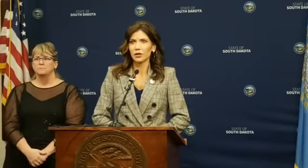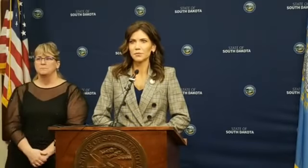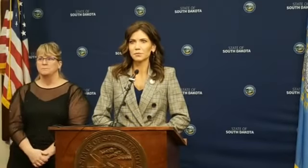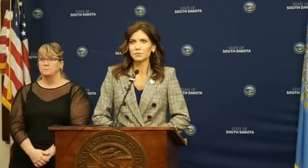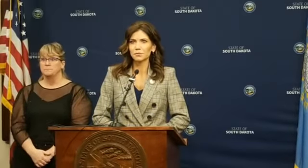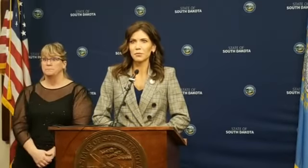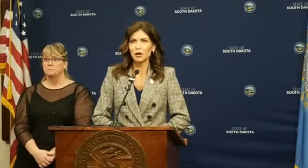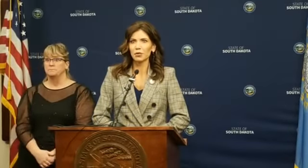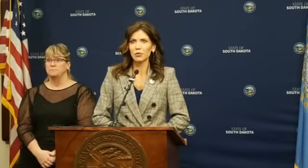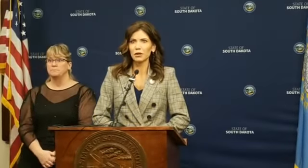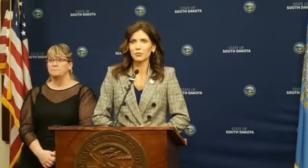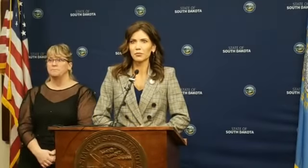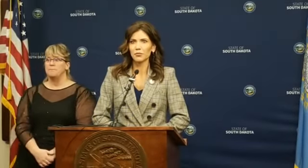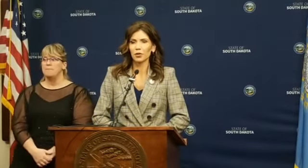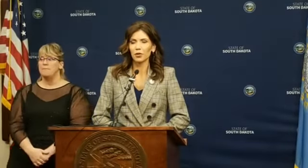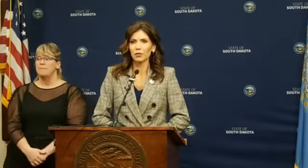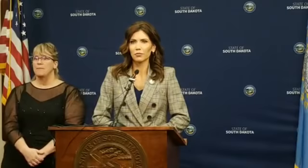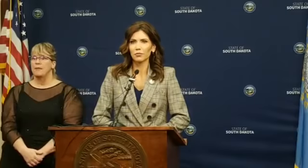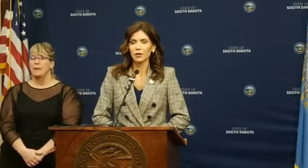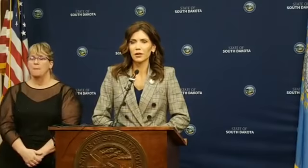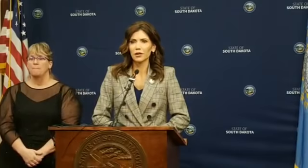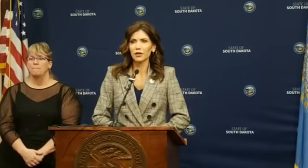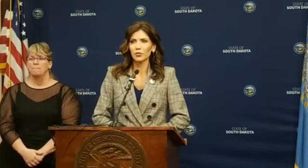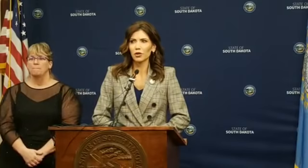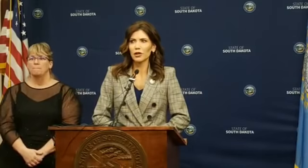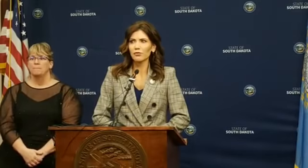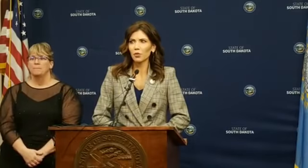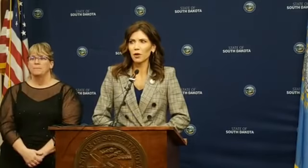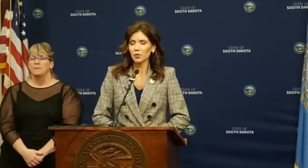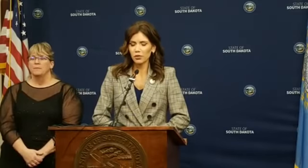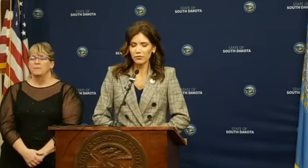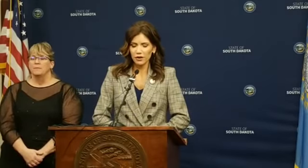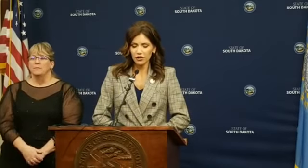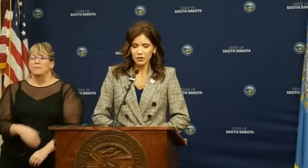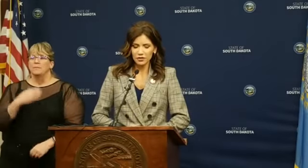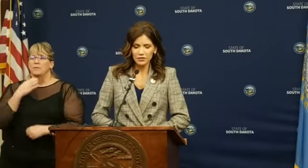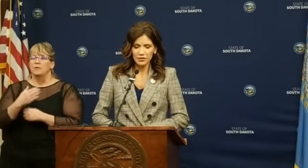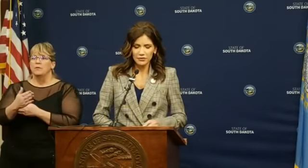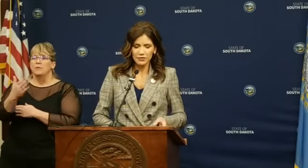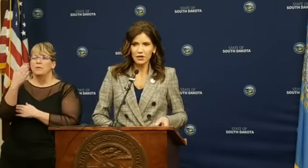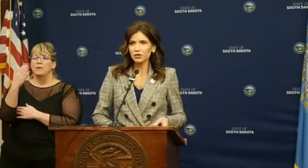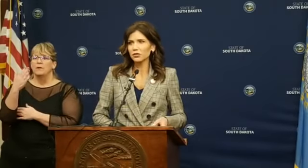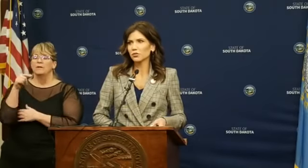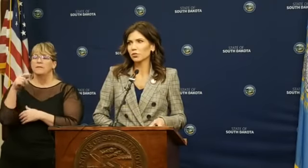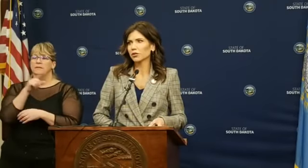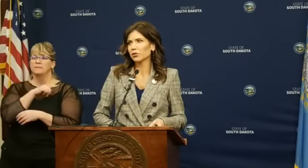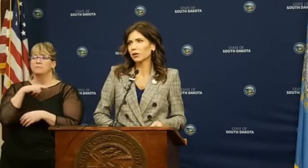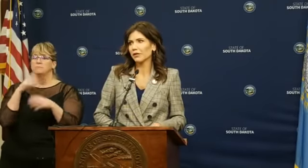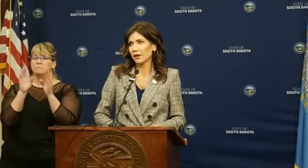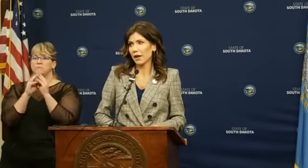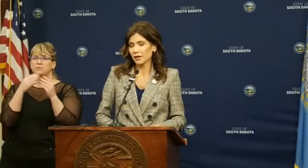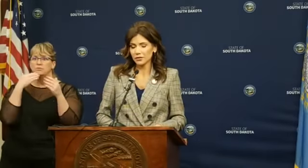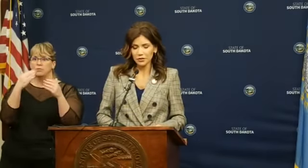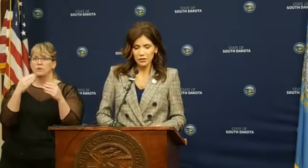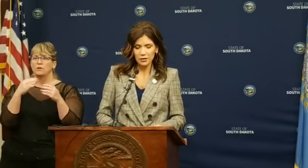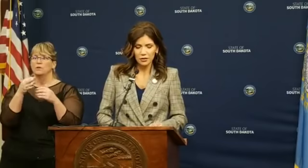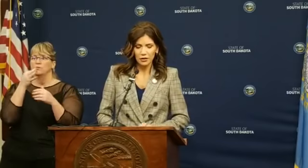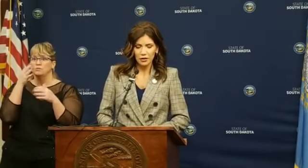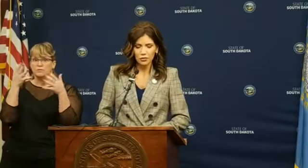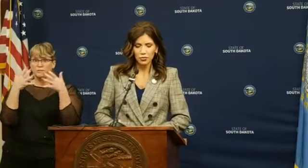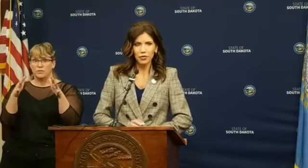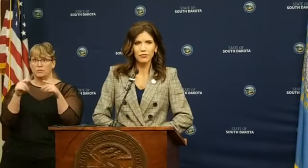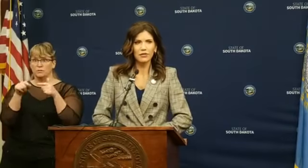Ready? Bob, you ready? Okay. Good morning, everyone. We've had a good legislative session. We're nearing the end.